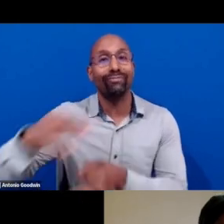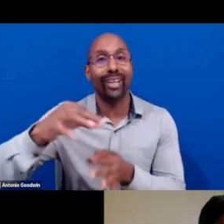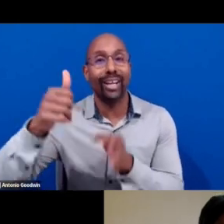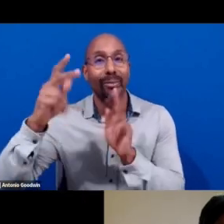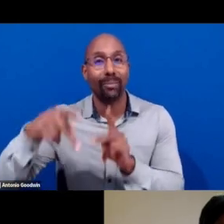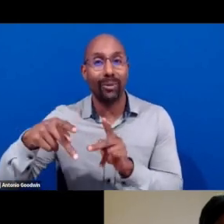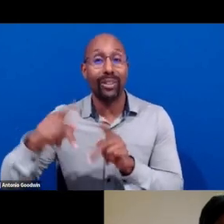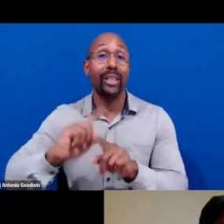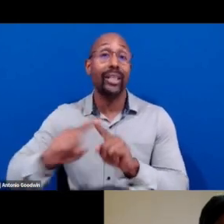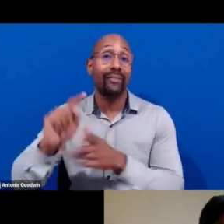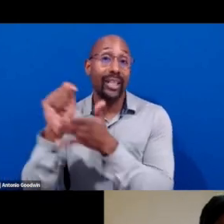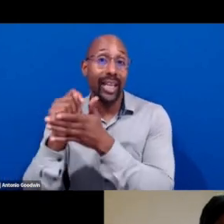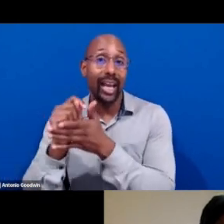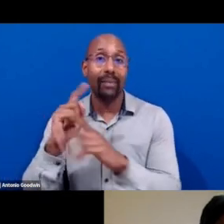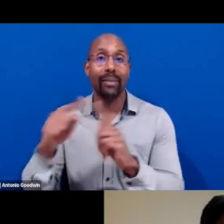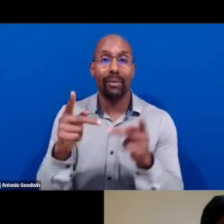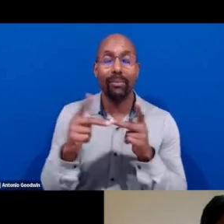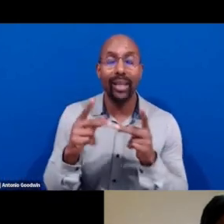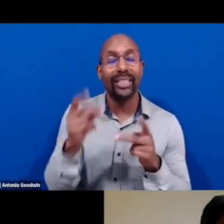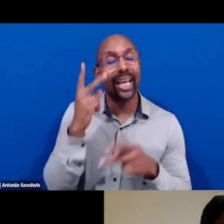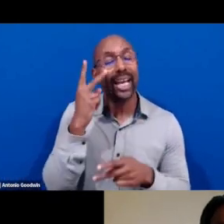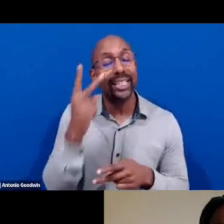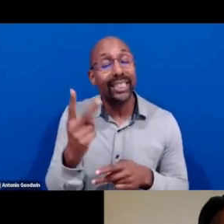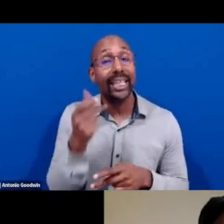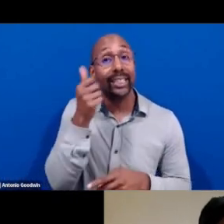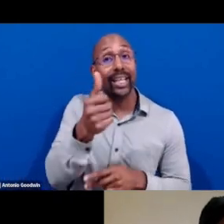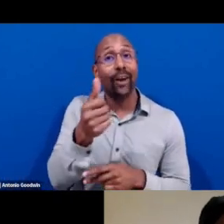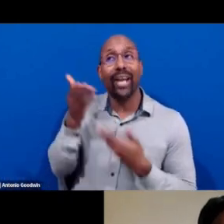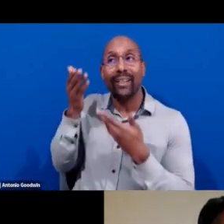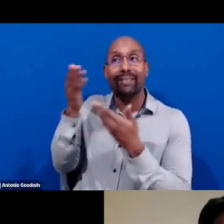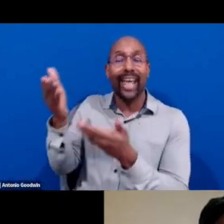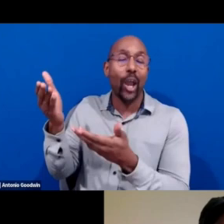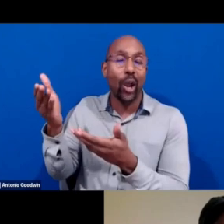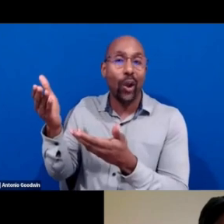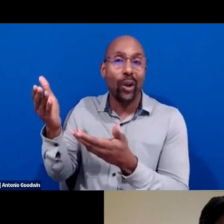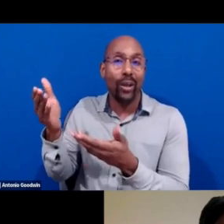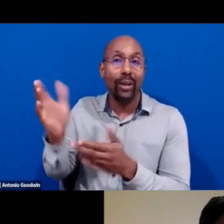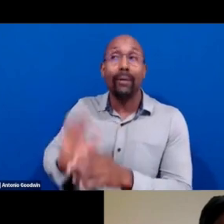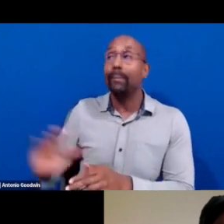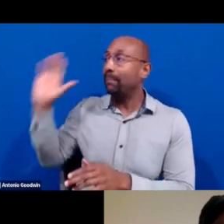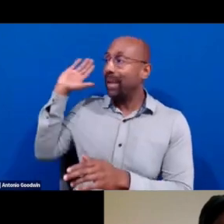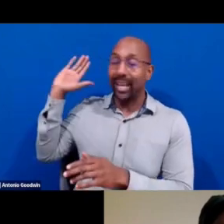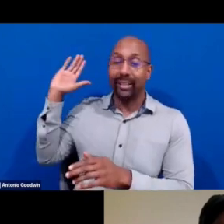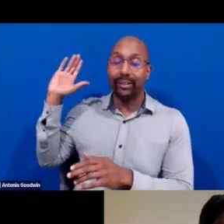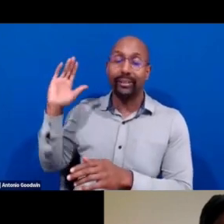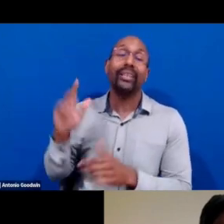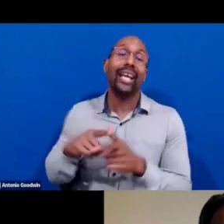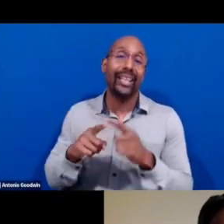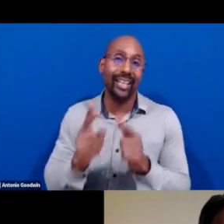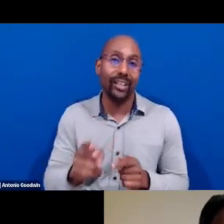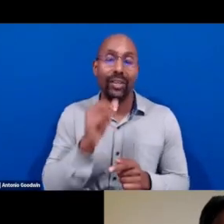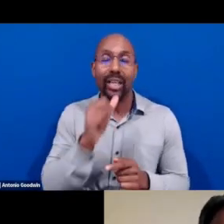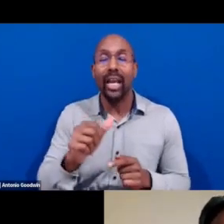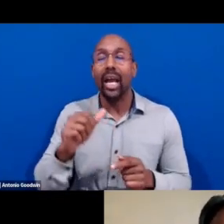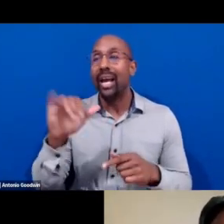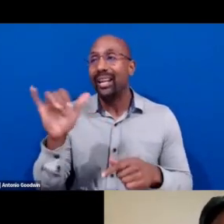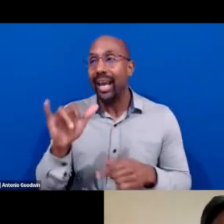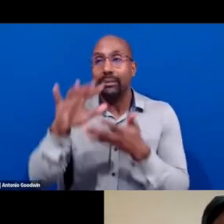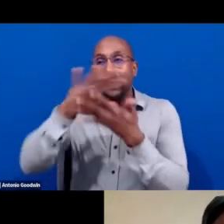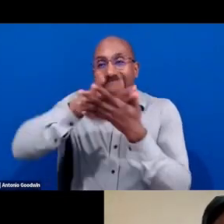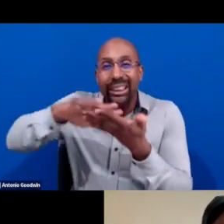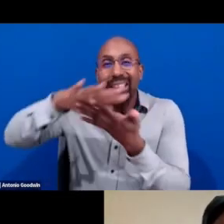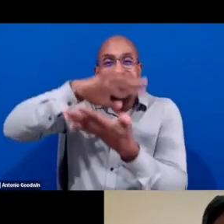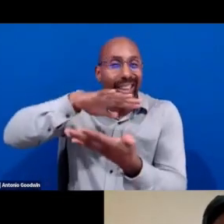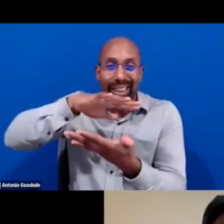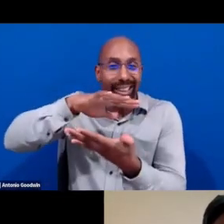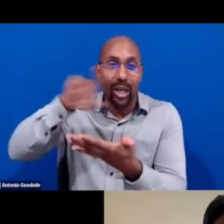and see yourself there. And so, so it's not just this, you know, abstract black and white, uh,